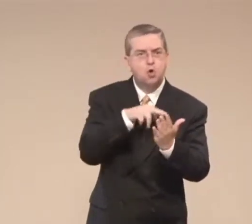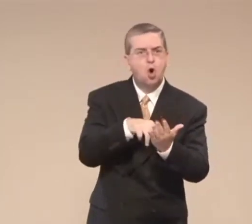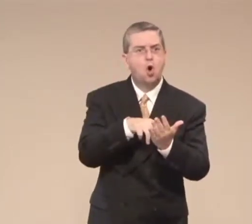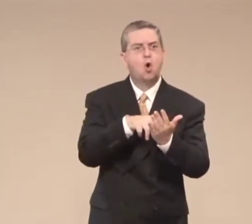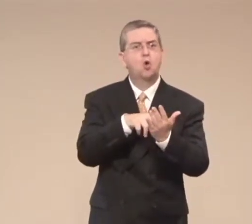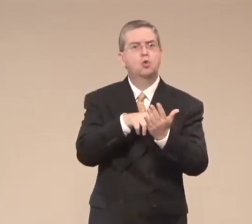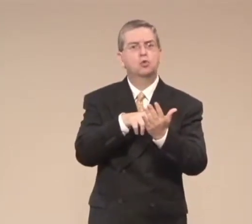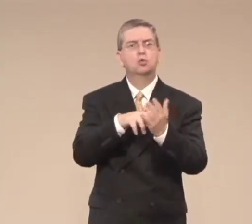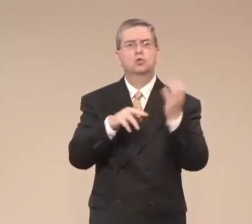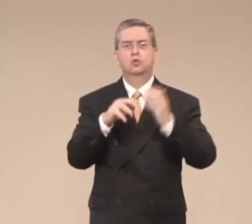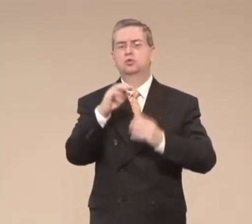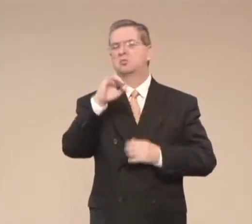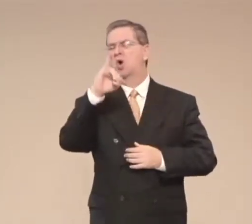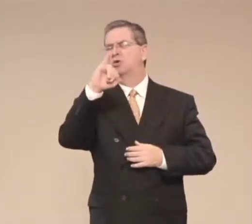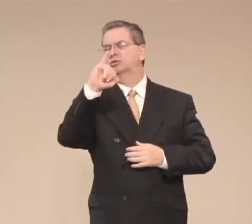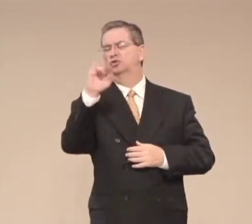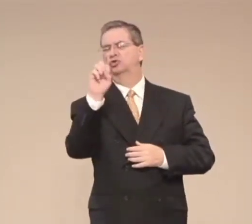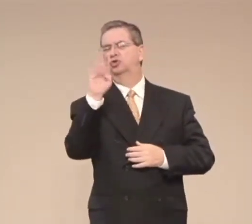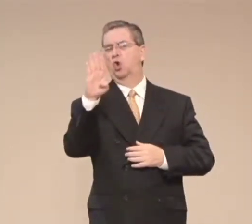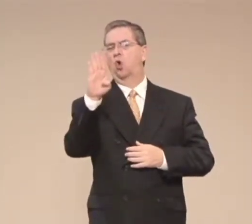Job was a role model for his children.